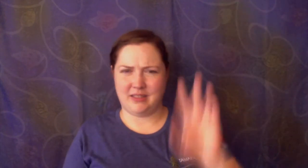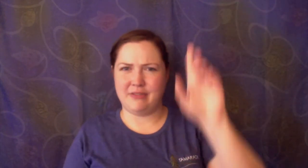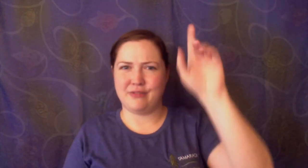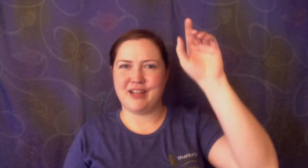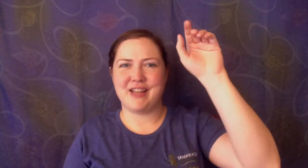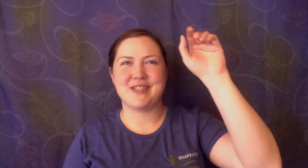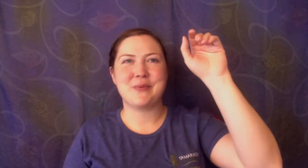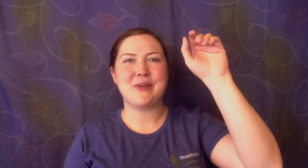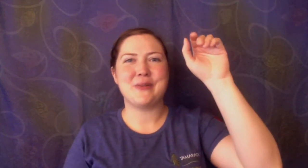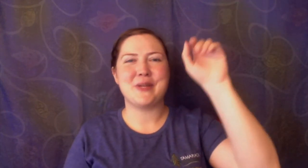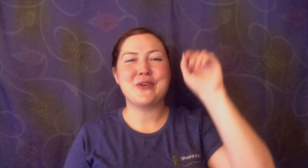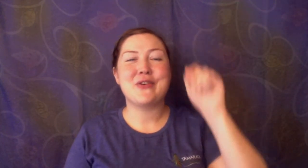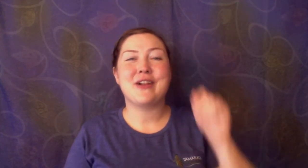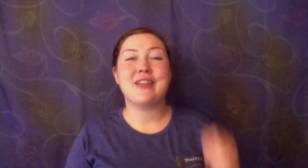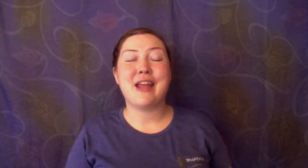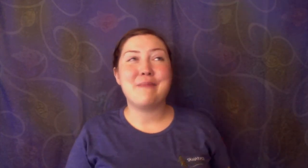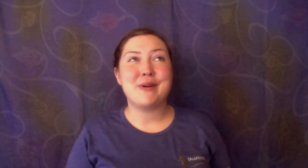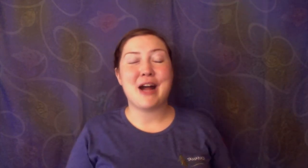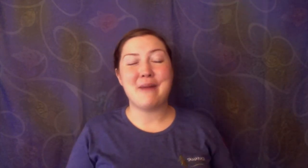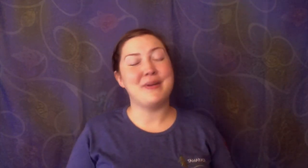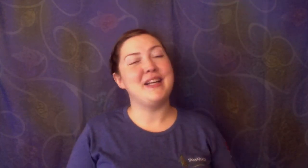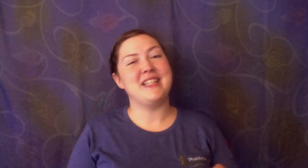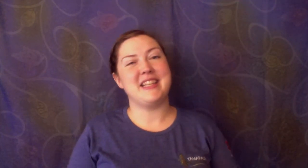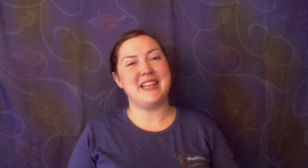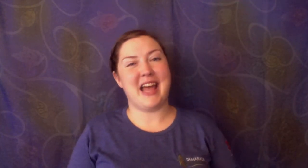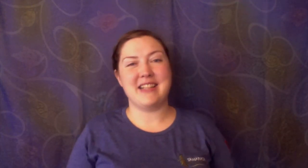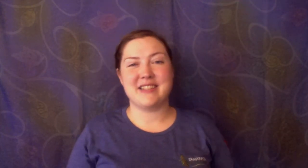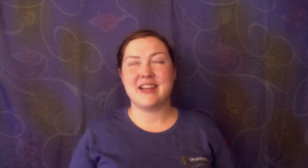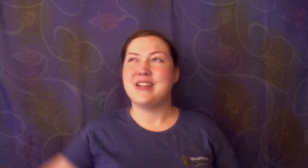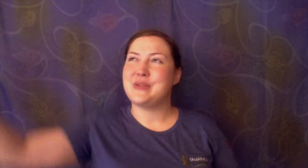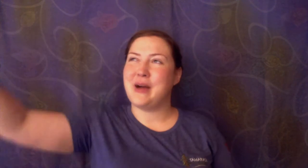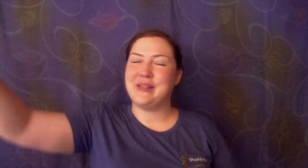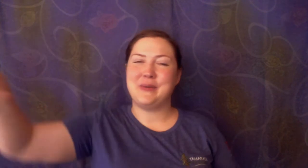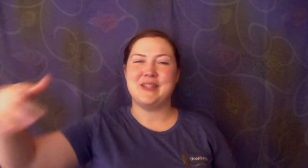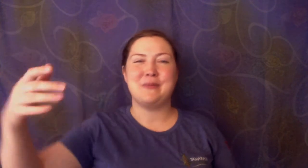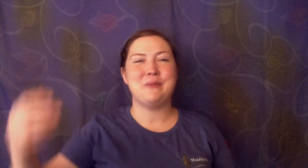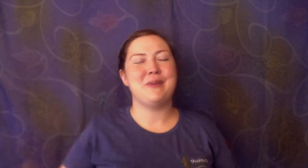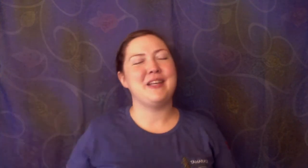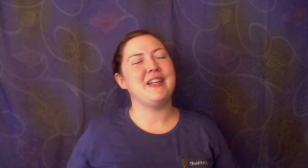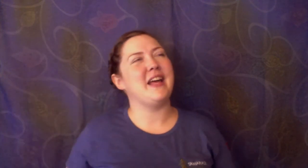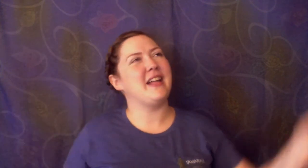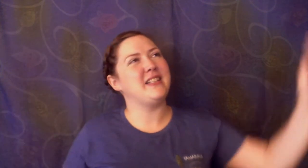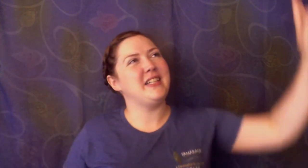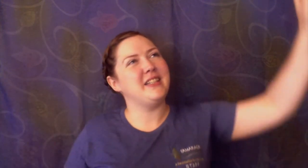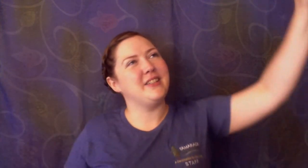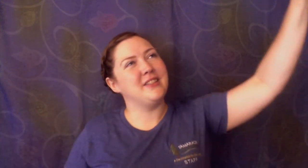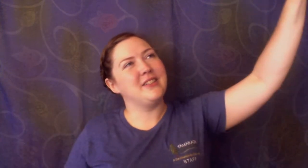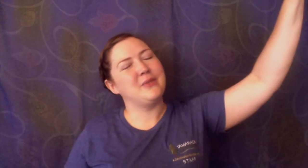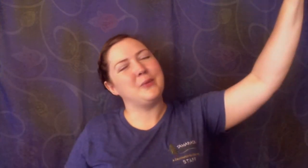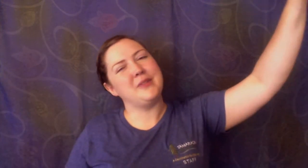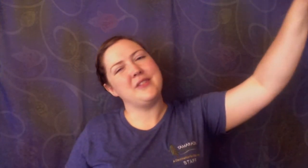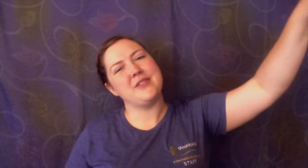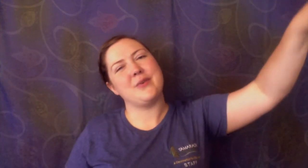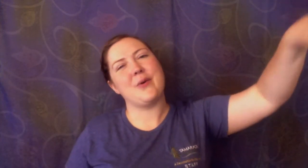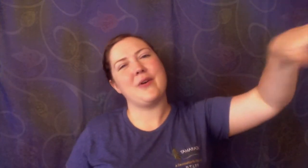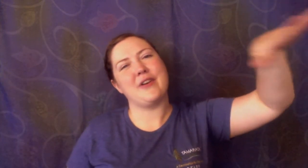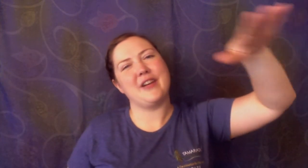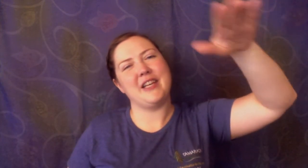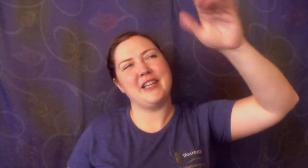even flying squirrel would clamber up to the nest, swallow would swoop in, and eagle would soar in.